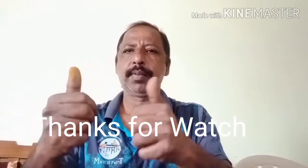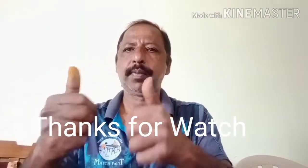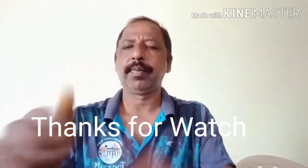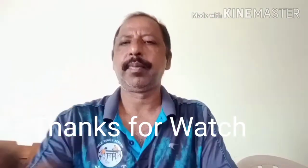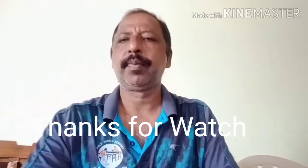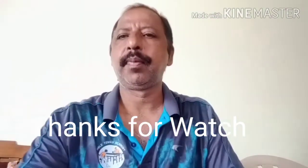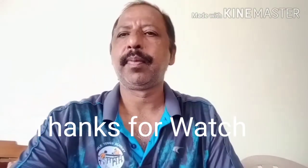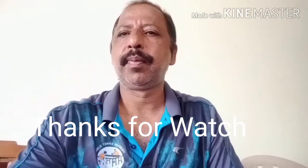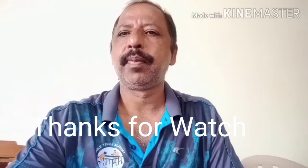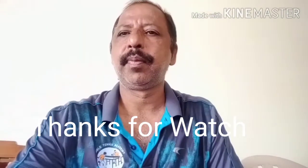describing it's grumpting